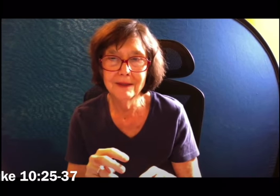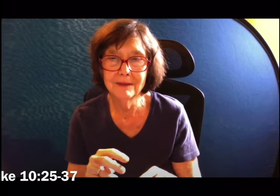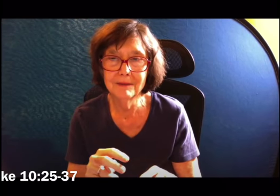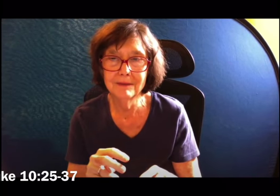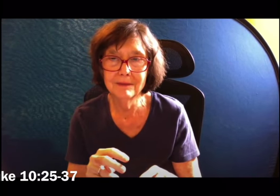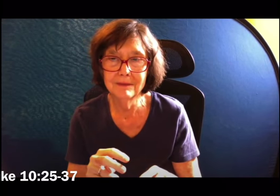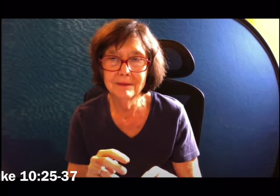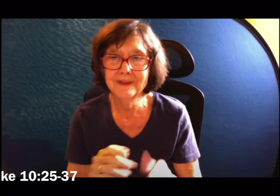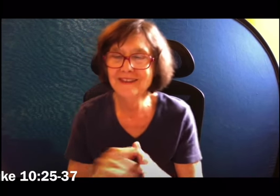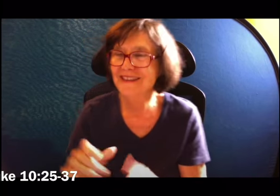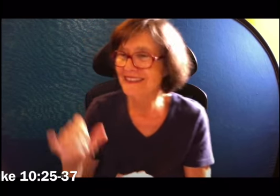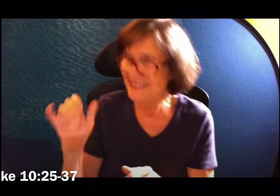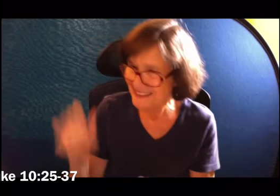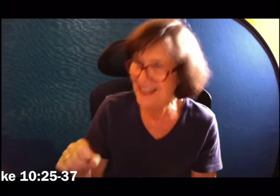Jesus said to him,